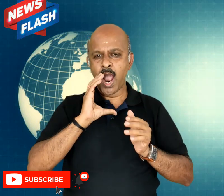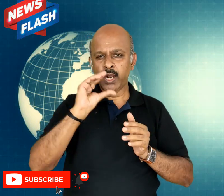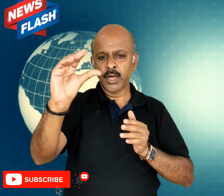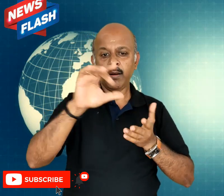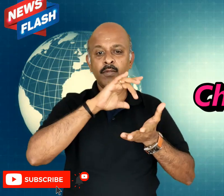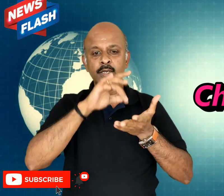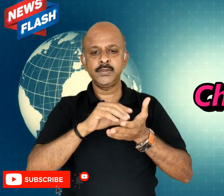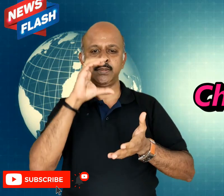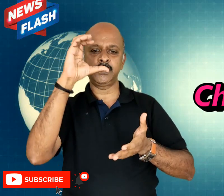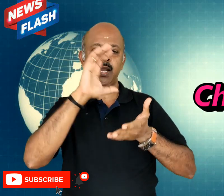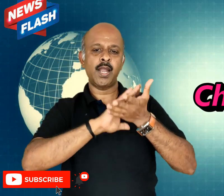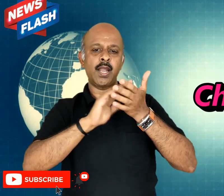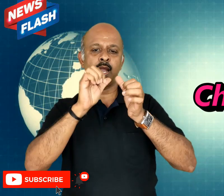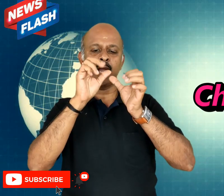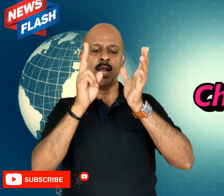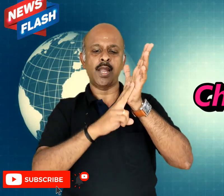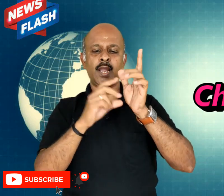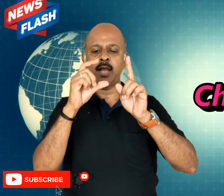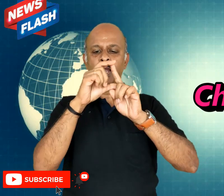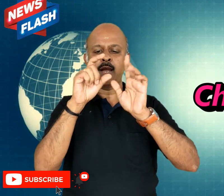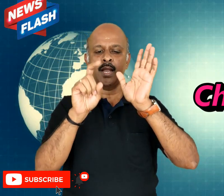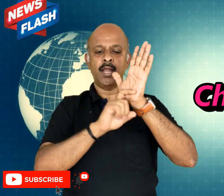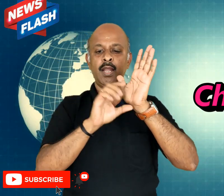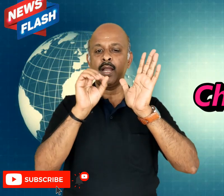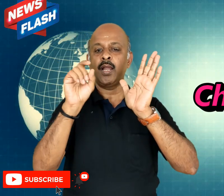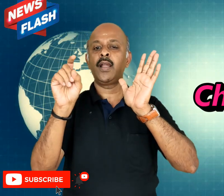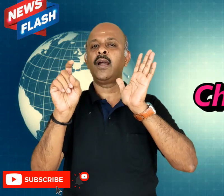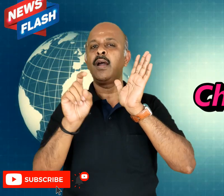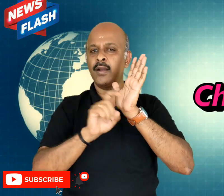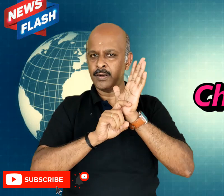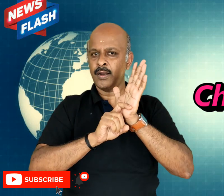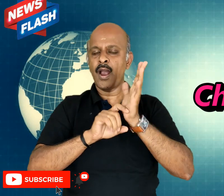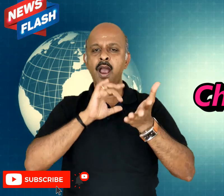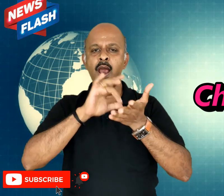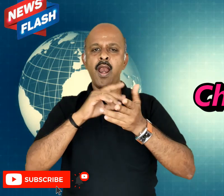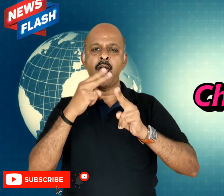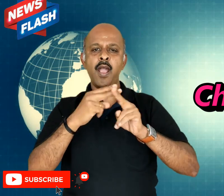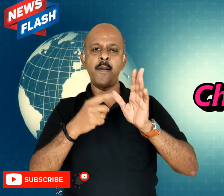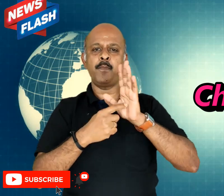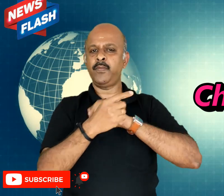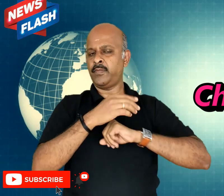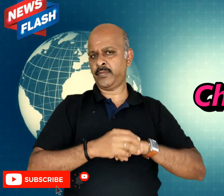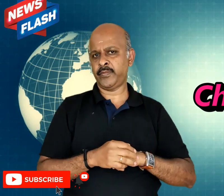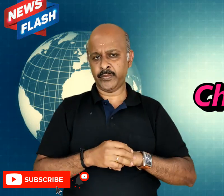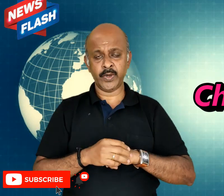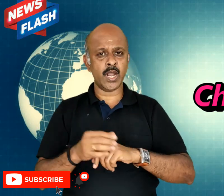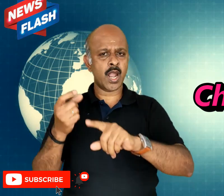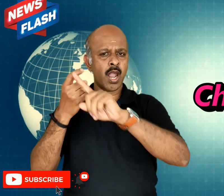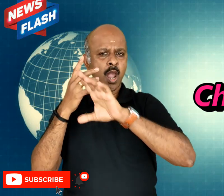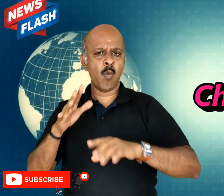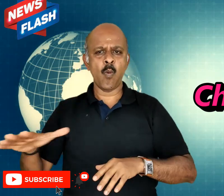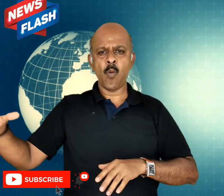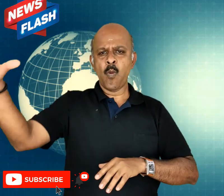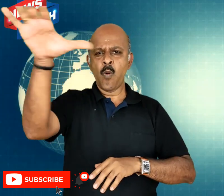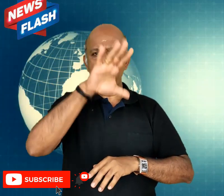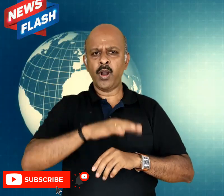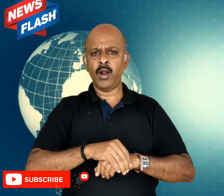This video we are going to talk about one of the famous actors from Kerala, Mamukti.